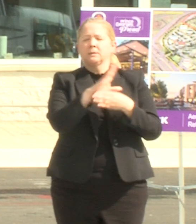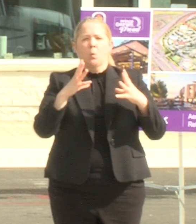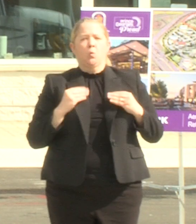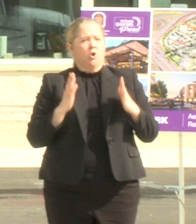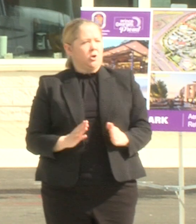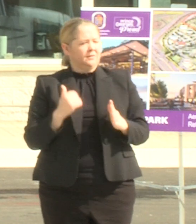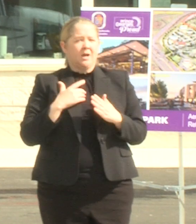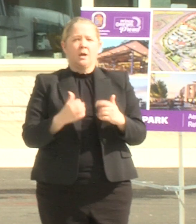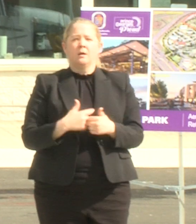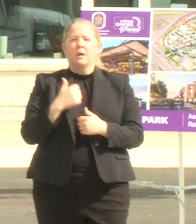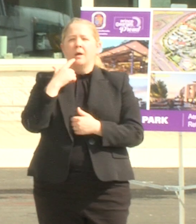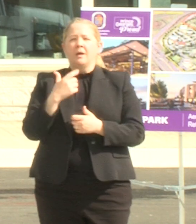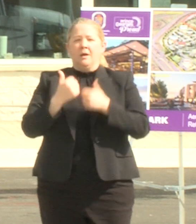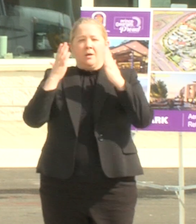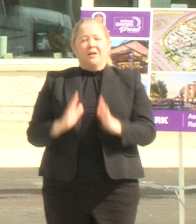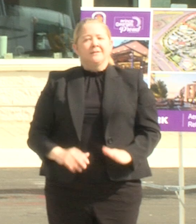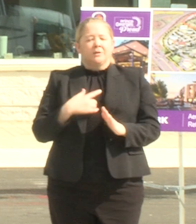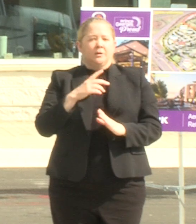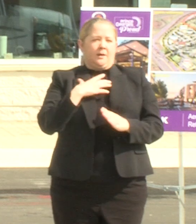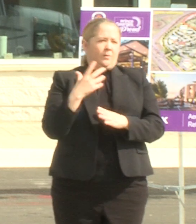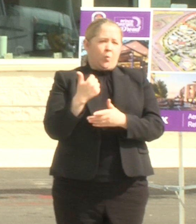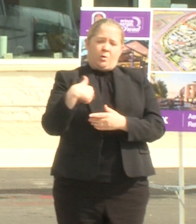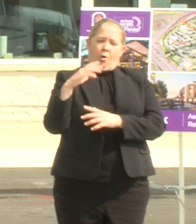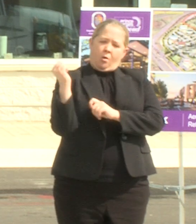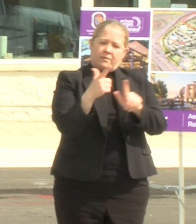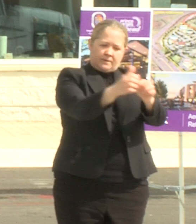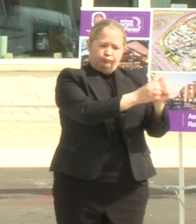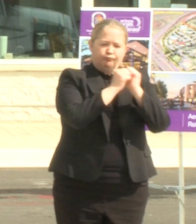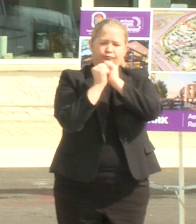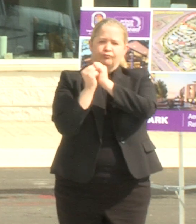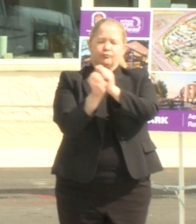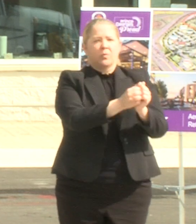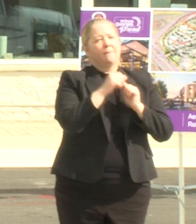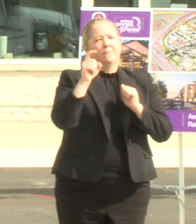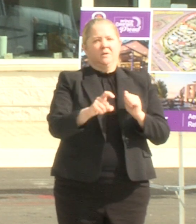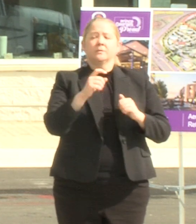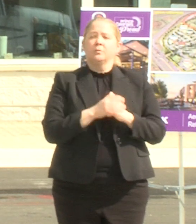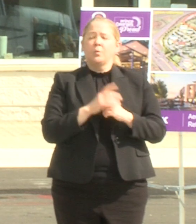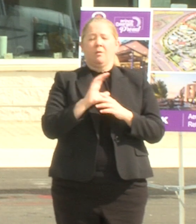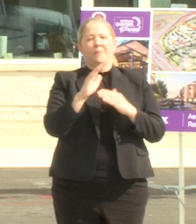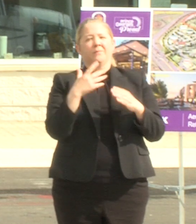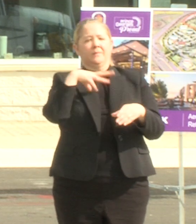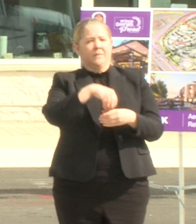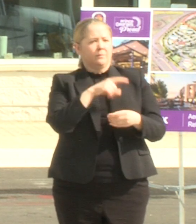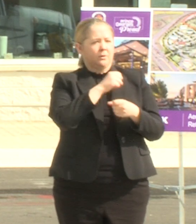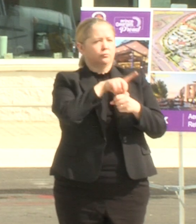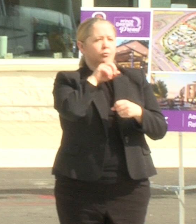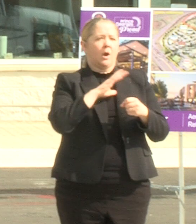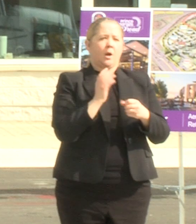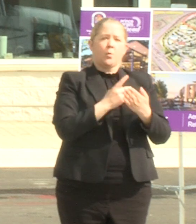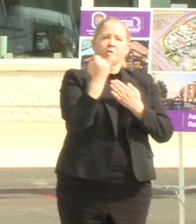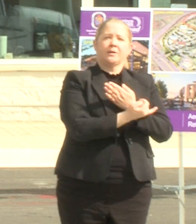to lift our communities we have to do it together we all must do our part in ensuring that developers and projects like the ones here